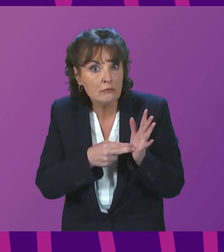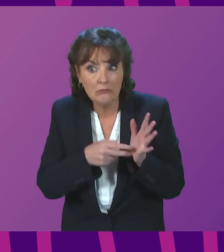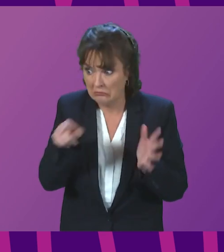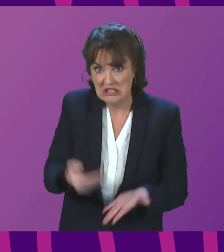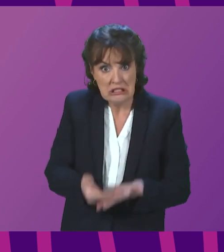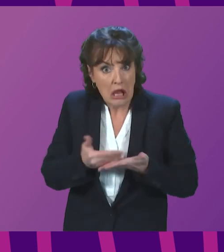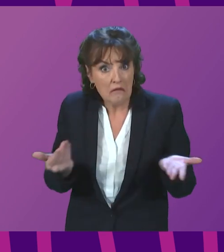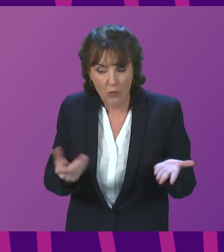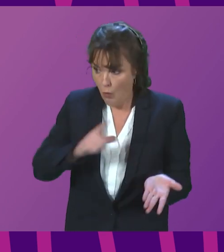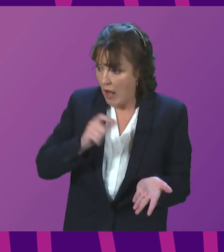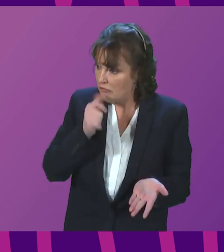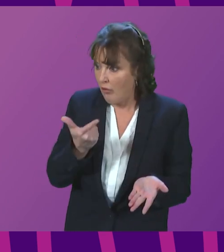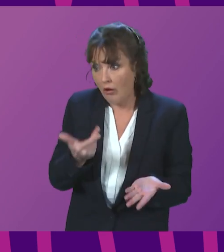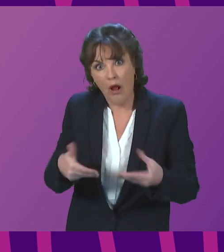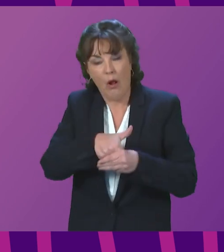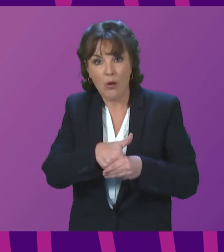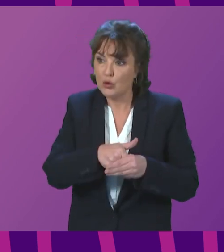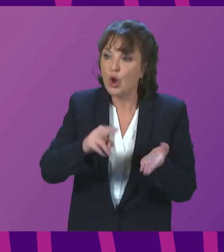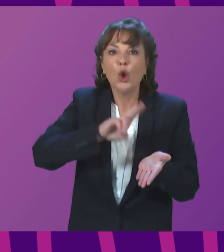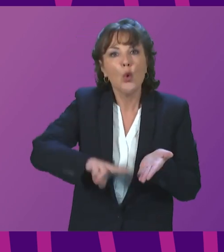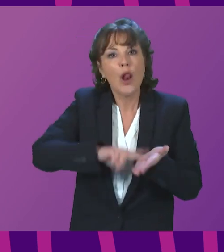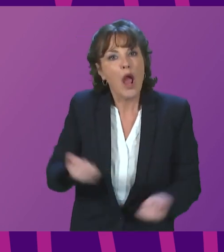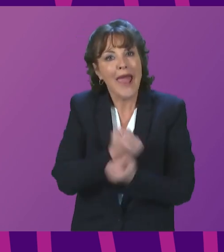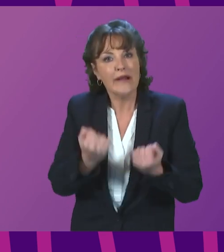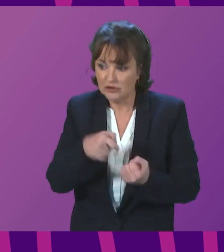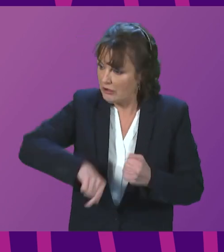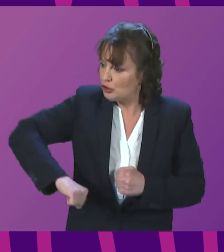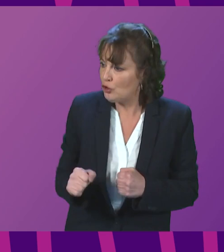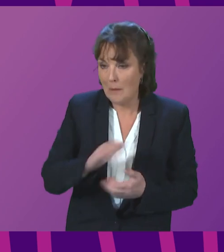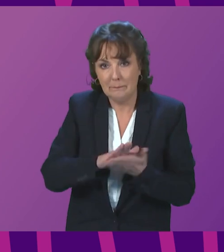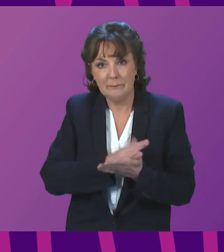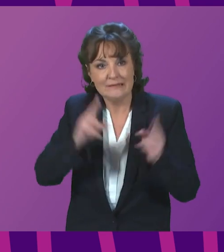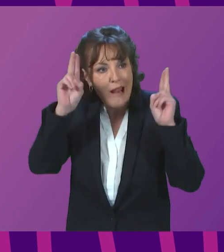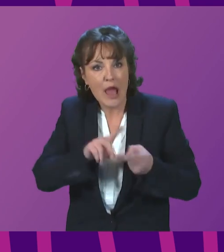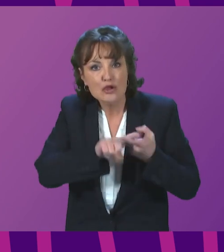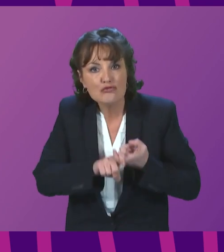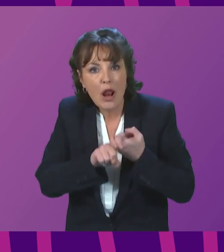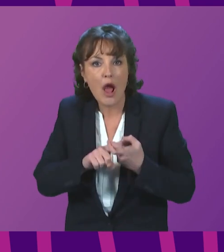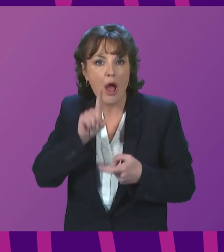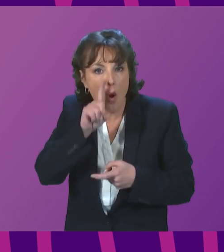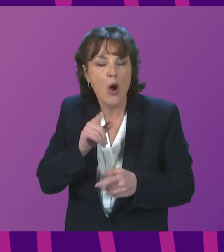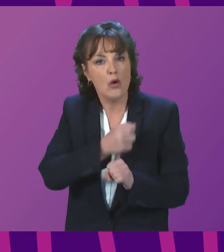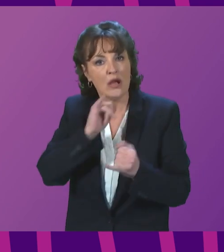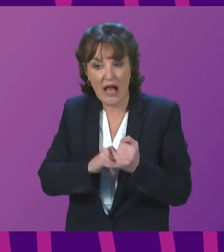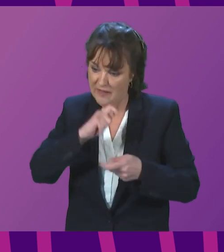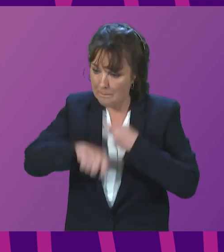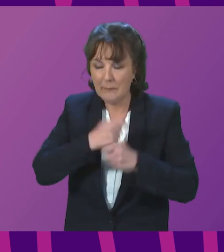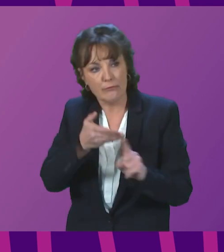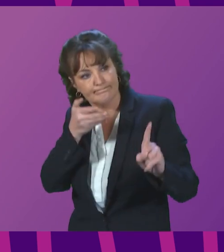energy mix if we want to stop relying on Russian oil and gas and move to net zero? First Minister.